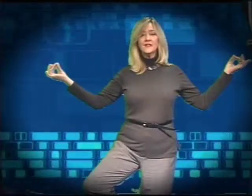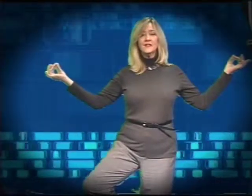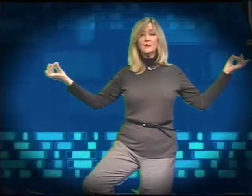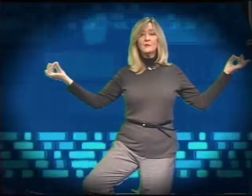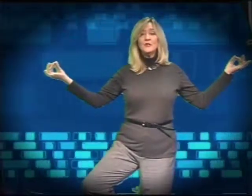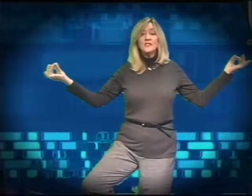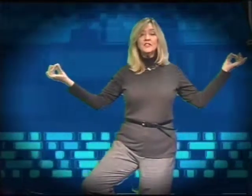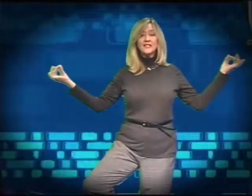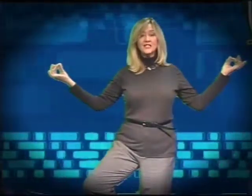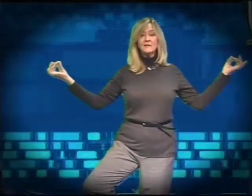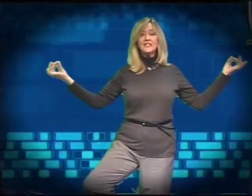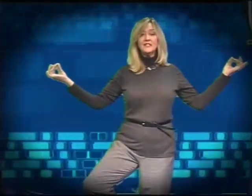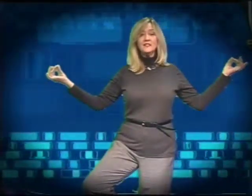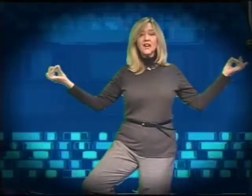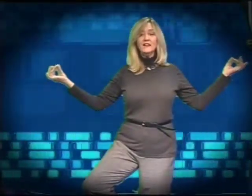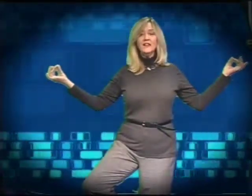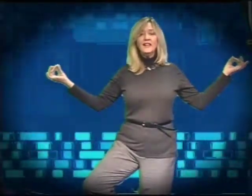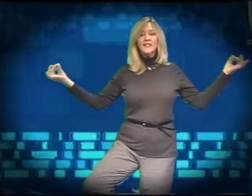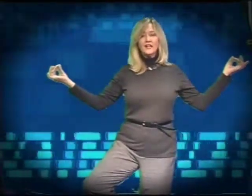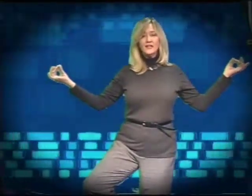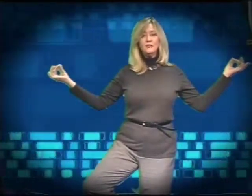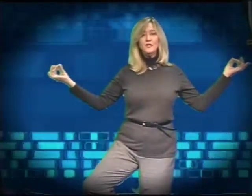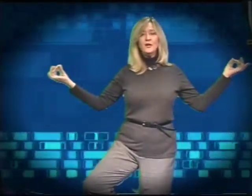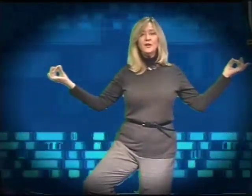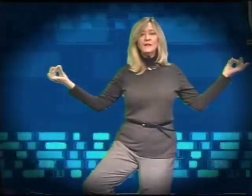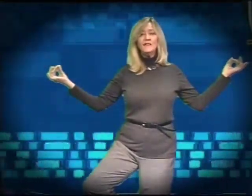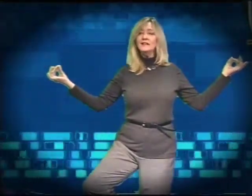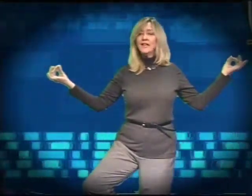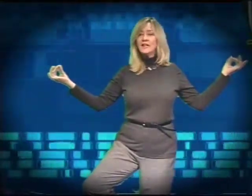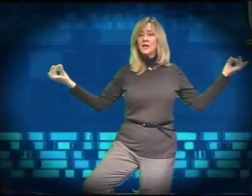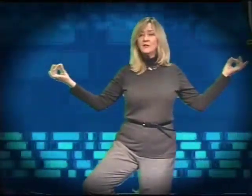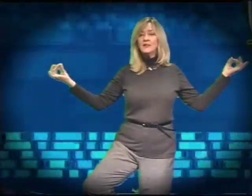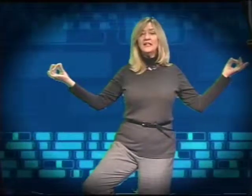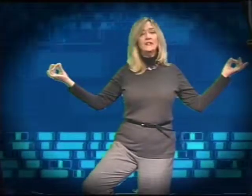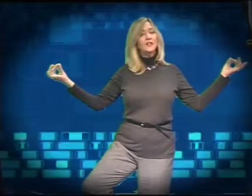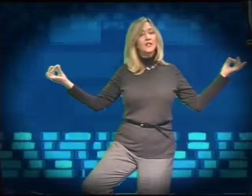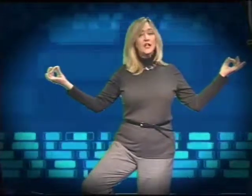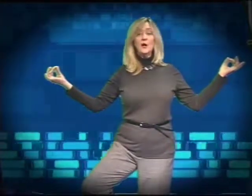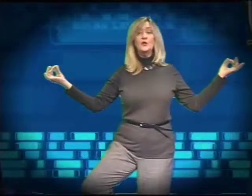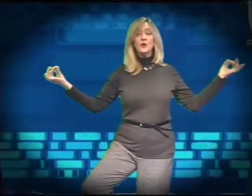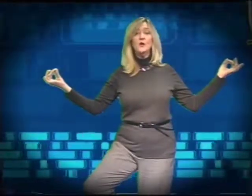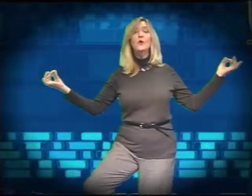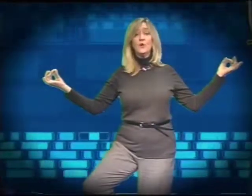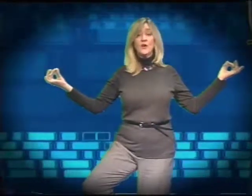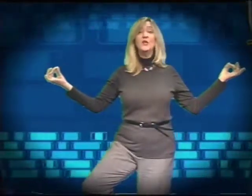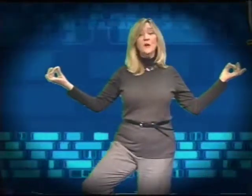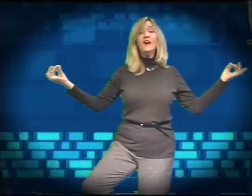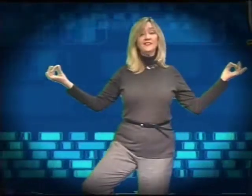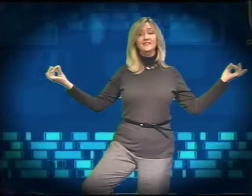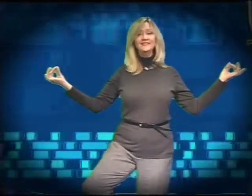Well, boys and girls, that's the position song. Thank you for joining me, and hopefully, now you know where you are. middle. you.